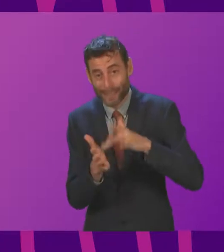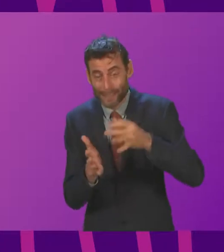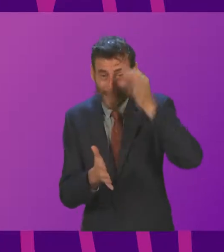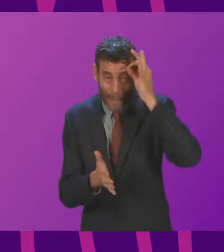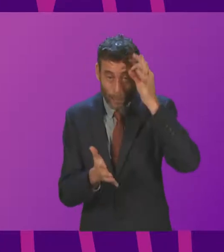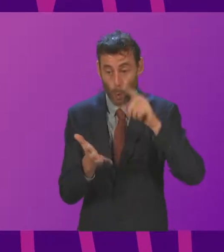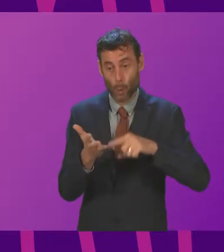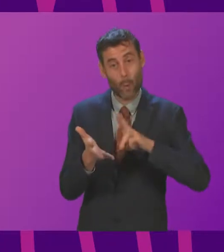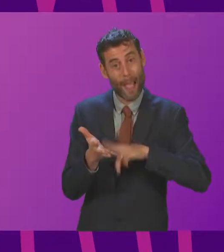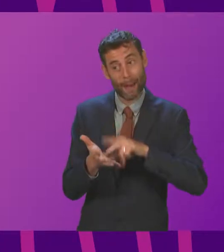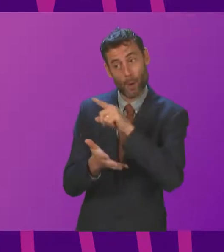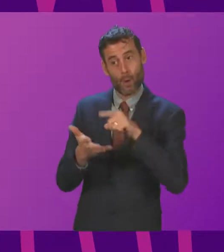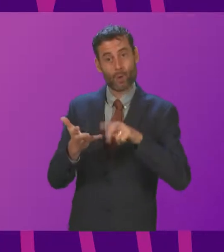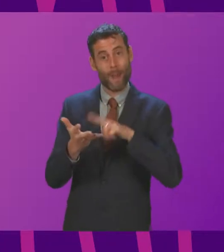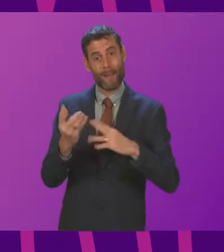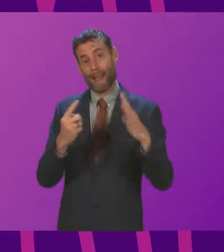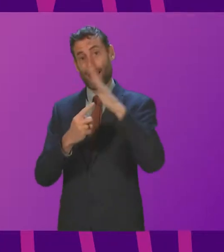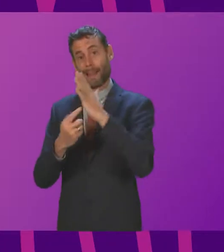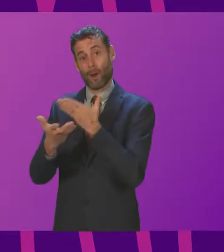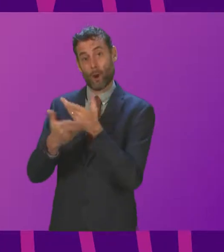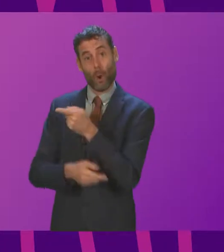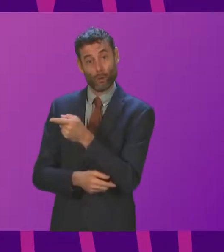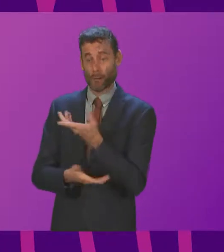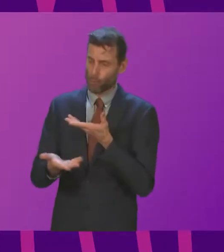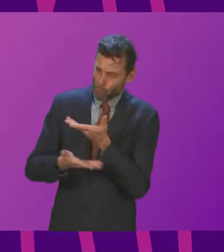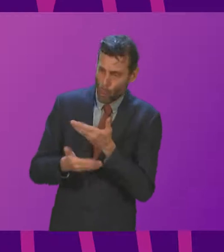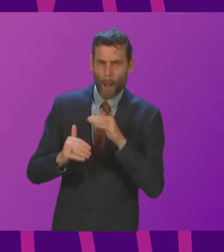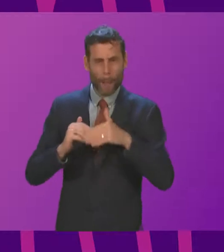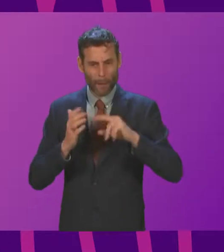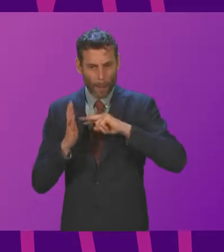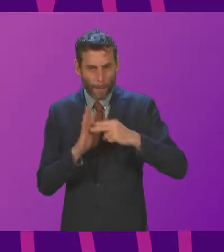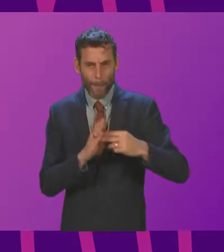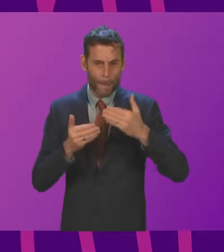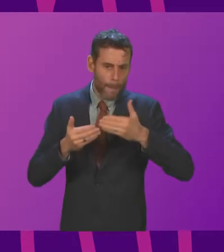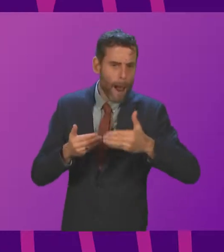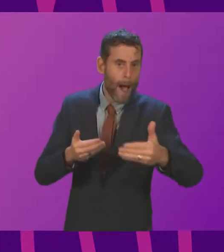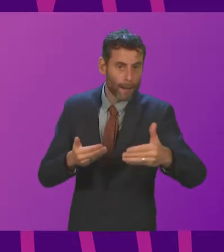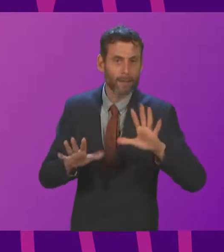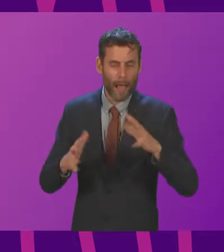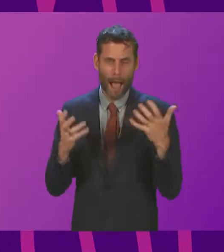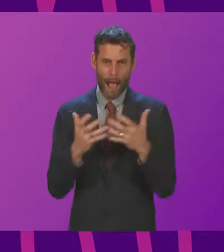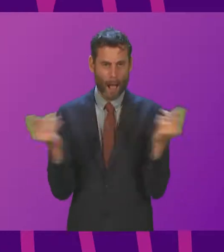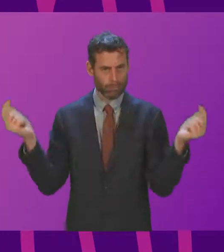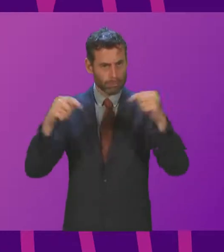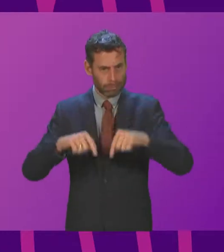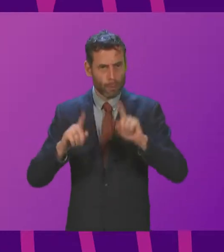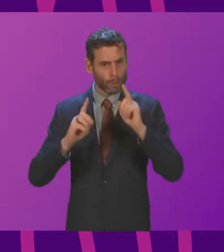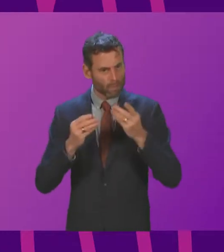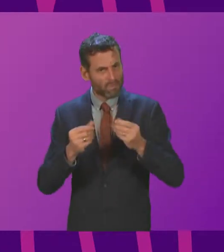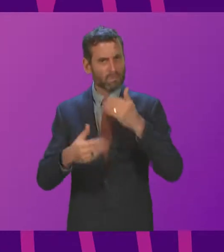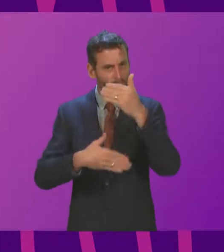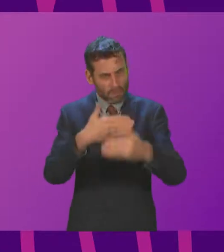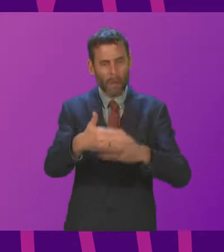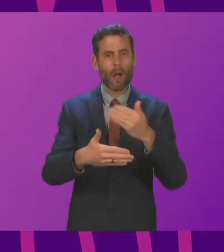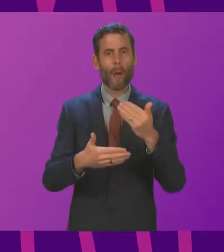with the UN lead negotiator in COP26 to discuss, obviously, some of the logistical issues around it, but also the substance